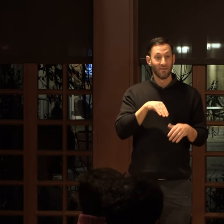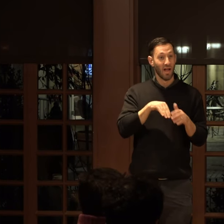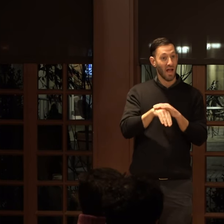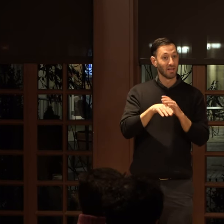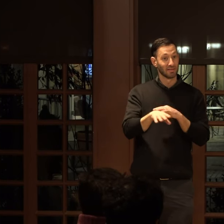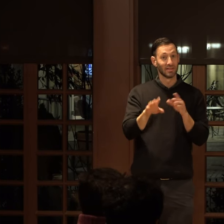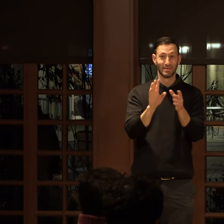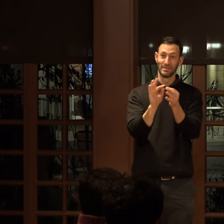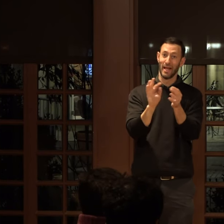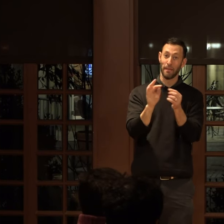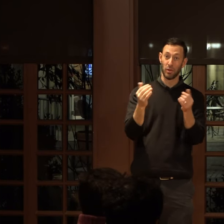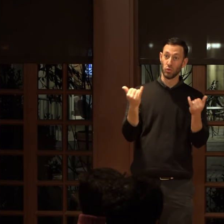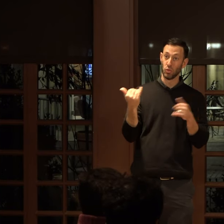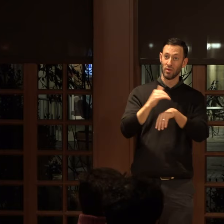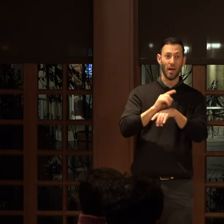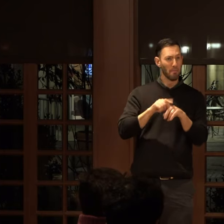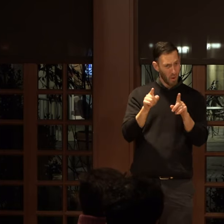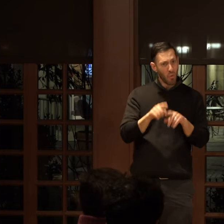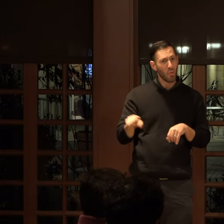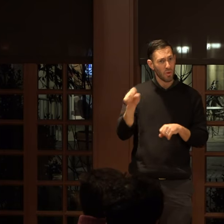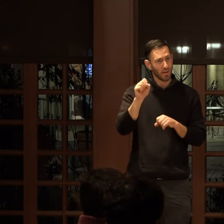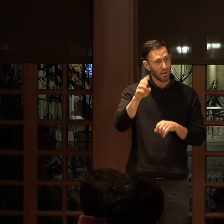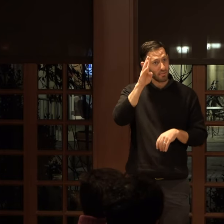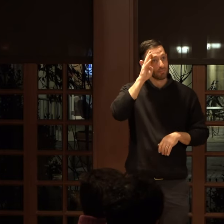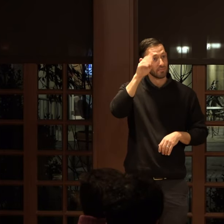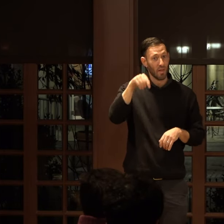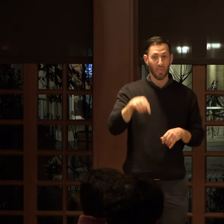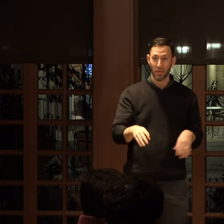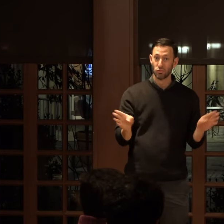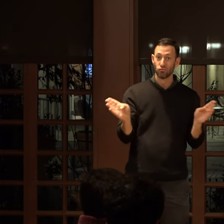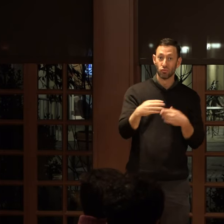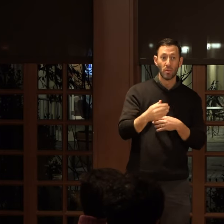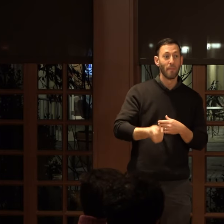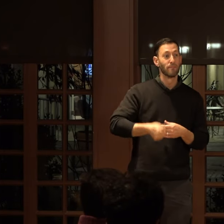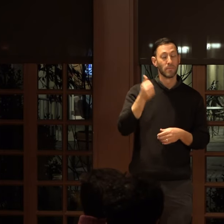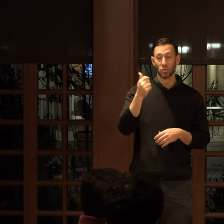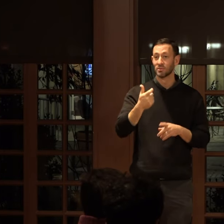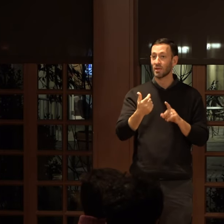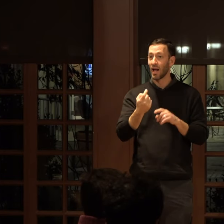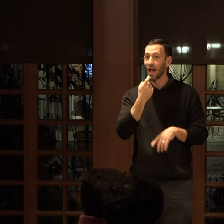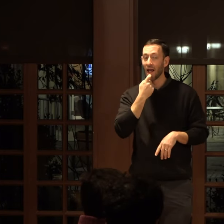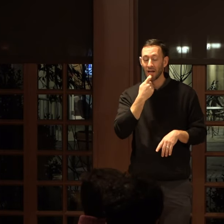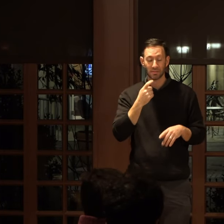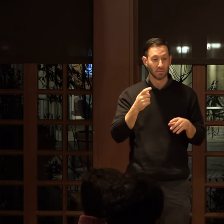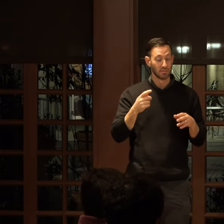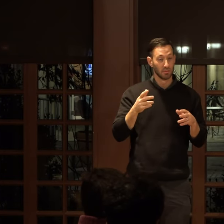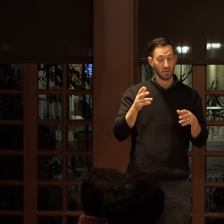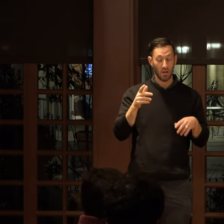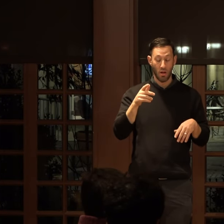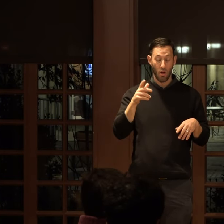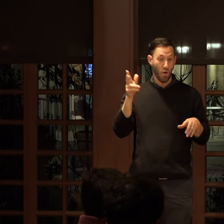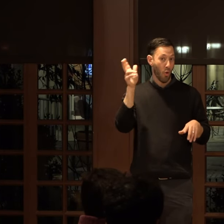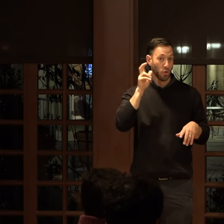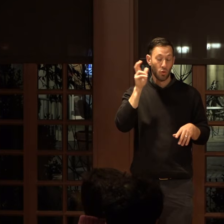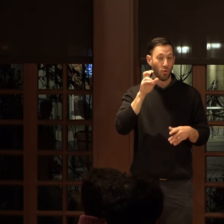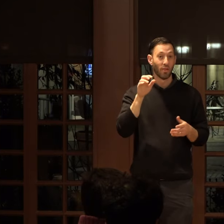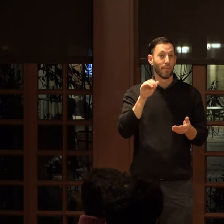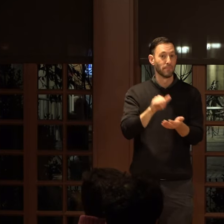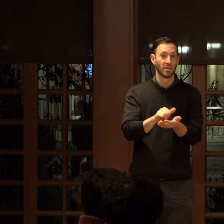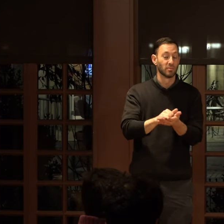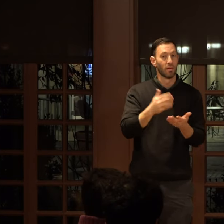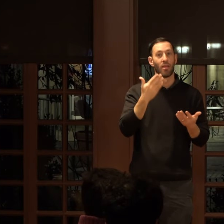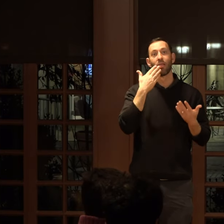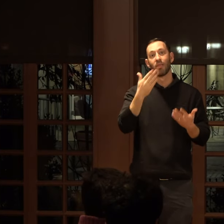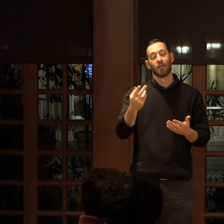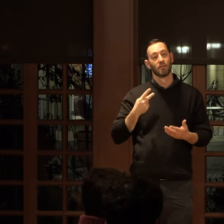here tonight but we could have one now, right? This room is mostly glass which makes it sort of like auditorily impossible. Thank goodness